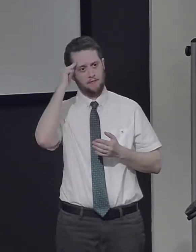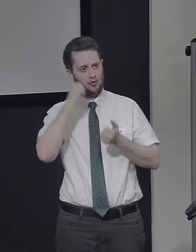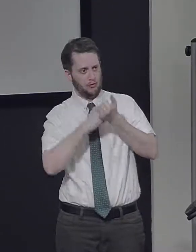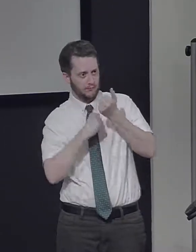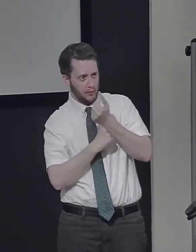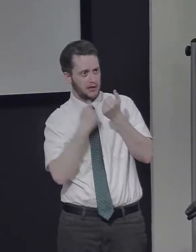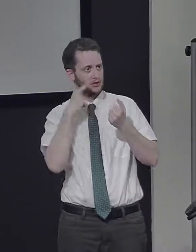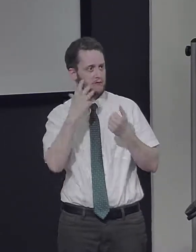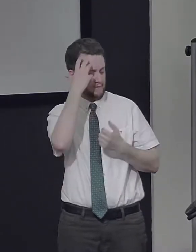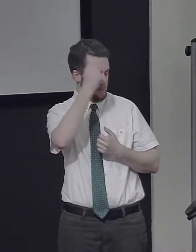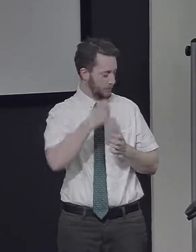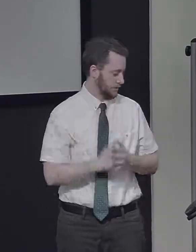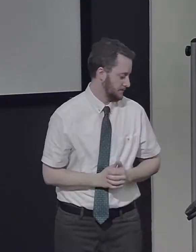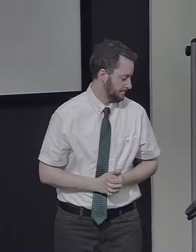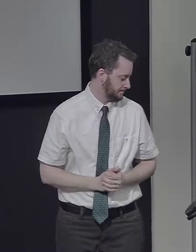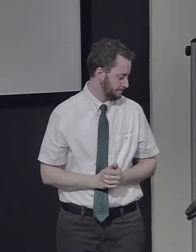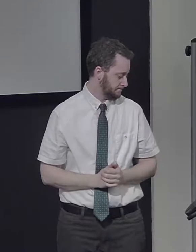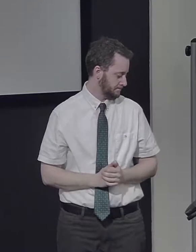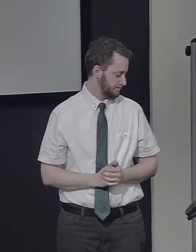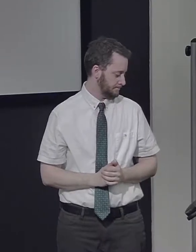understand the neural underpinnings of memory.